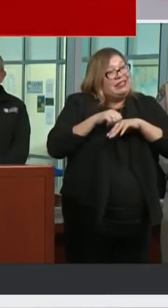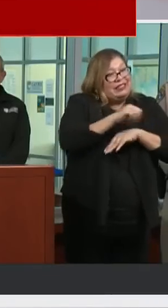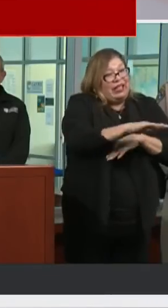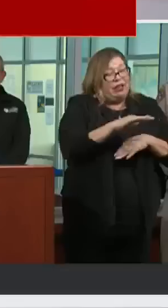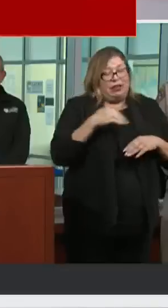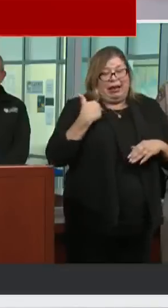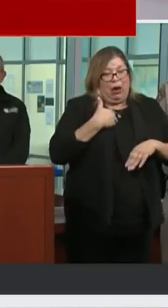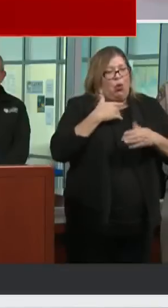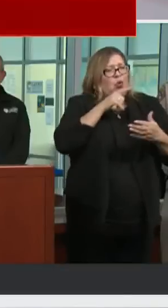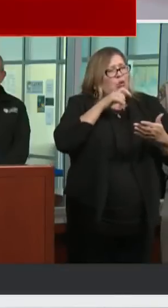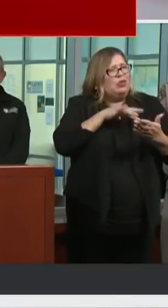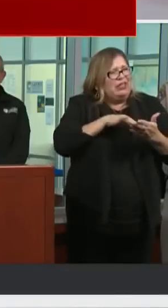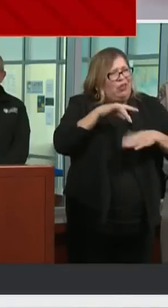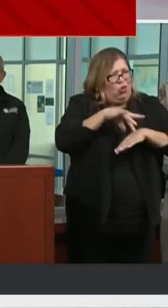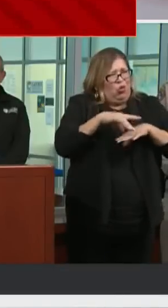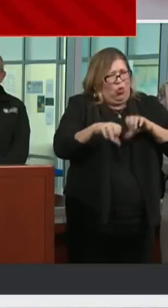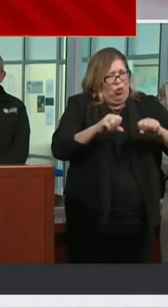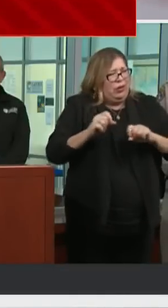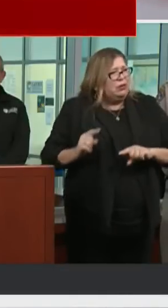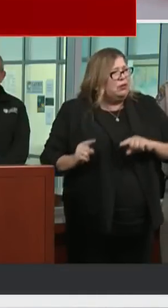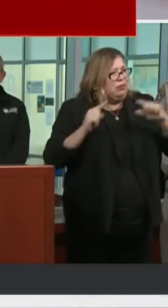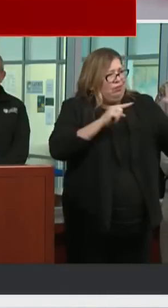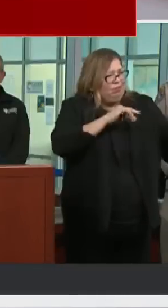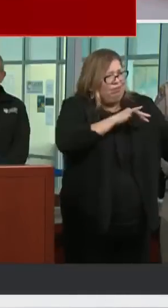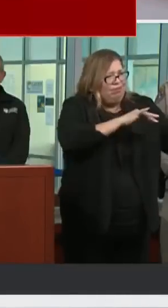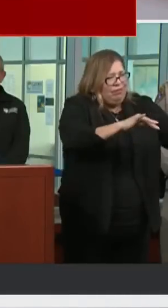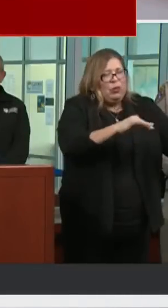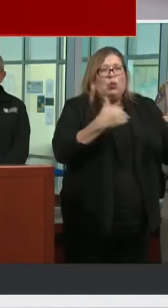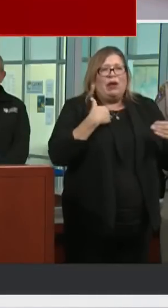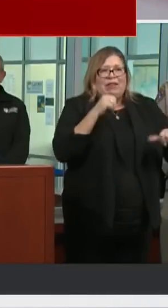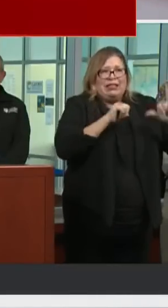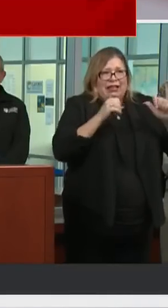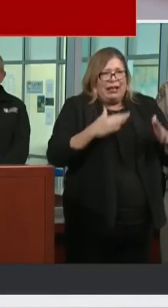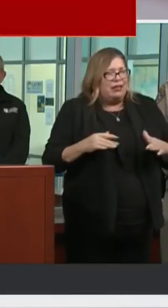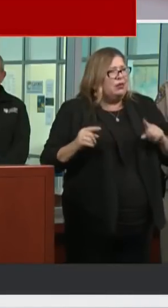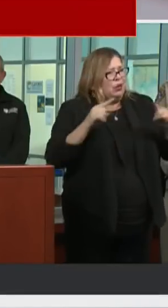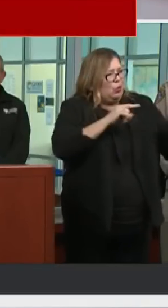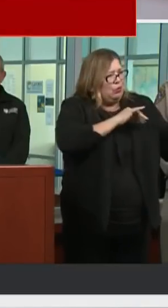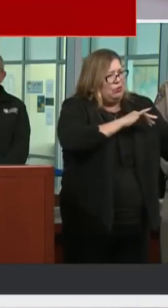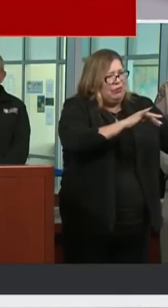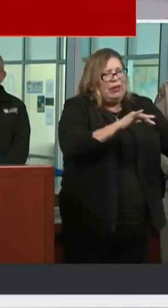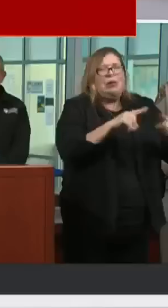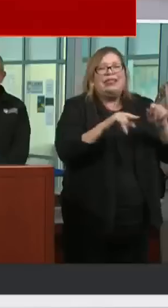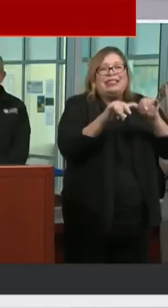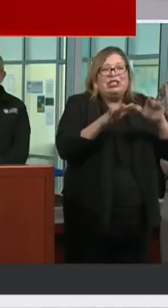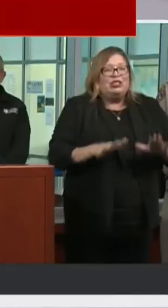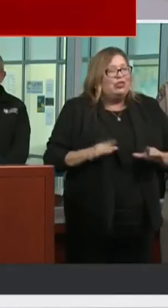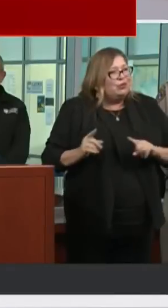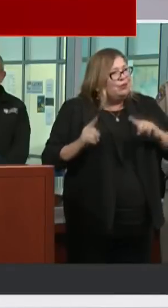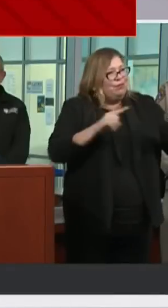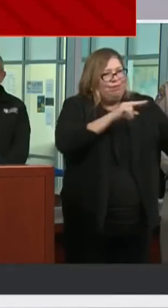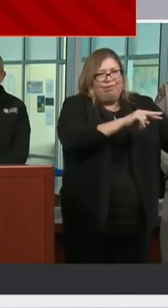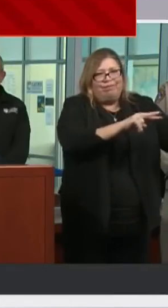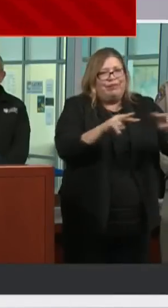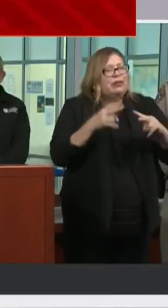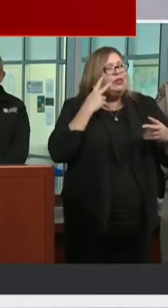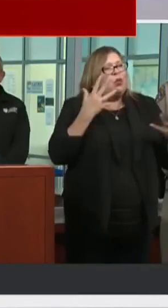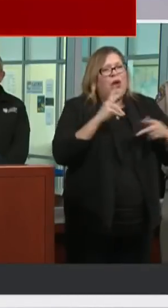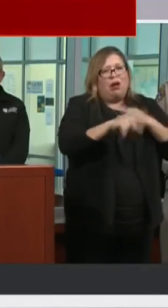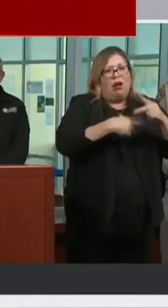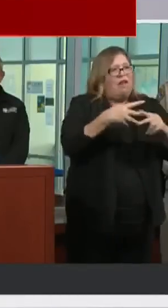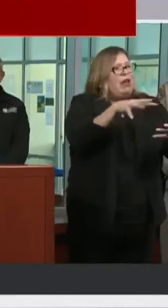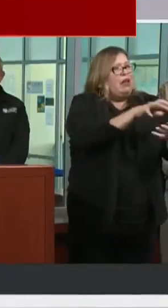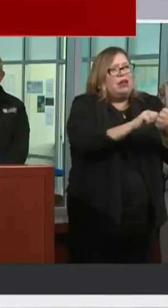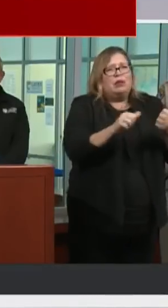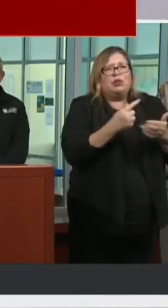are other scientists out there as well, as well as engineers, starting to get a reconnaissance feel of what kind of damage and features are out